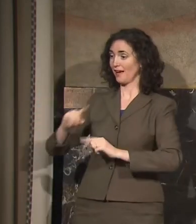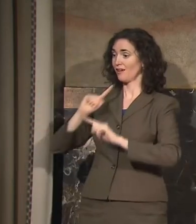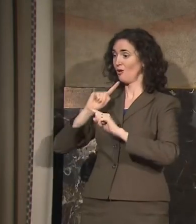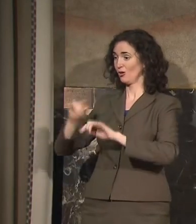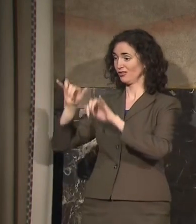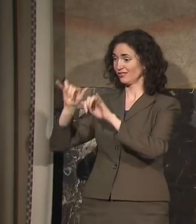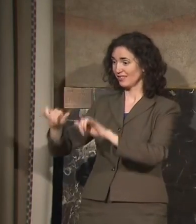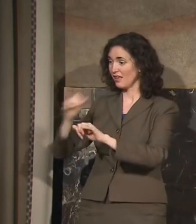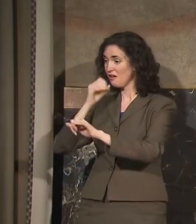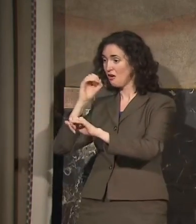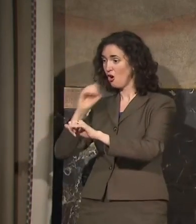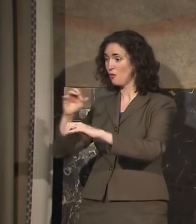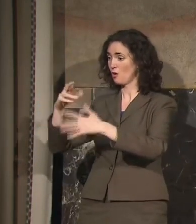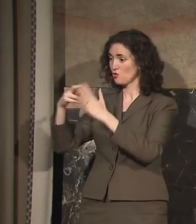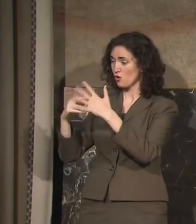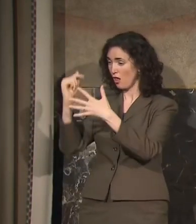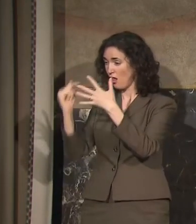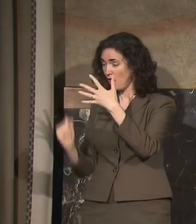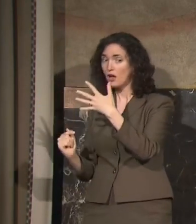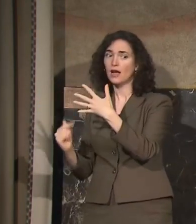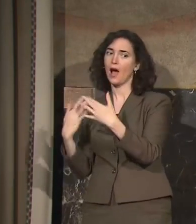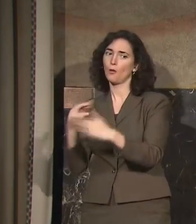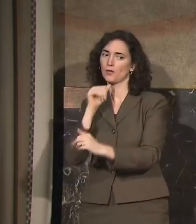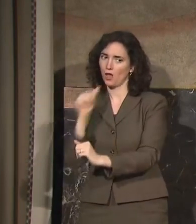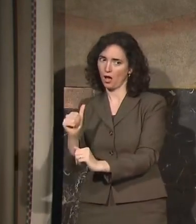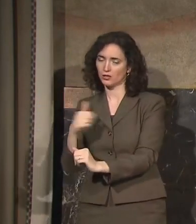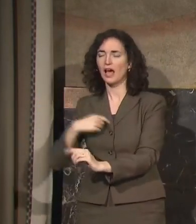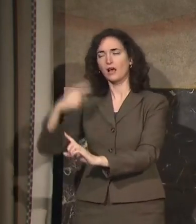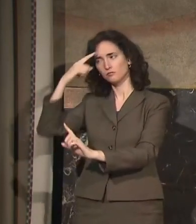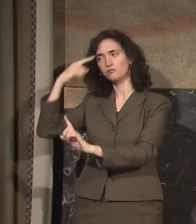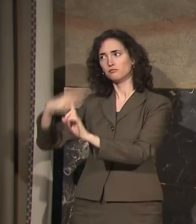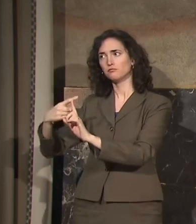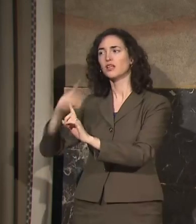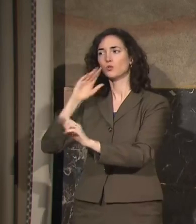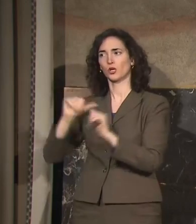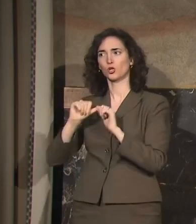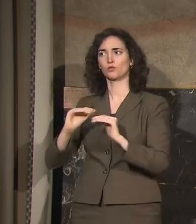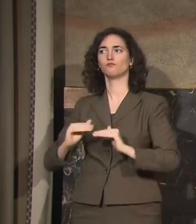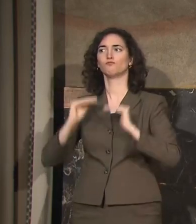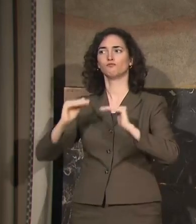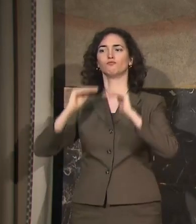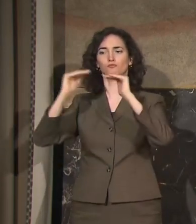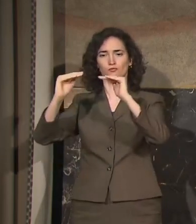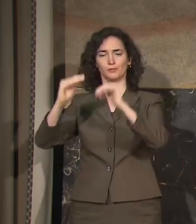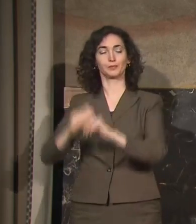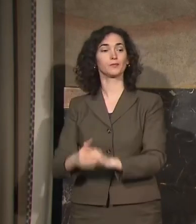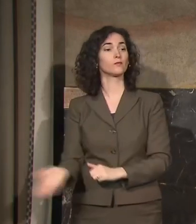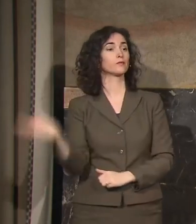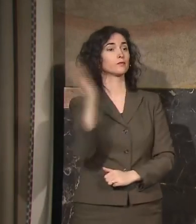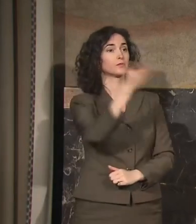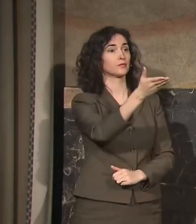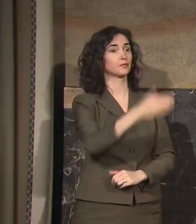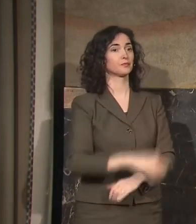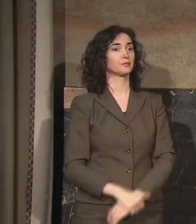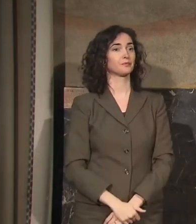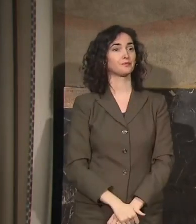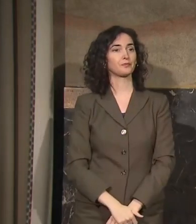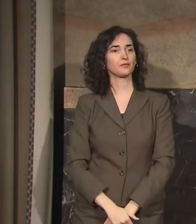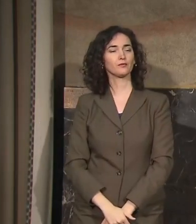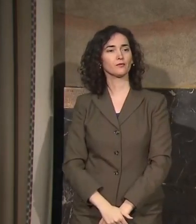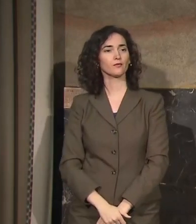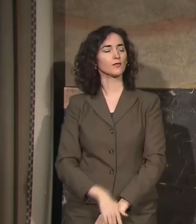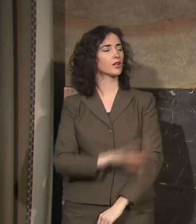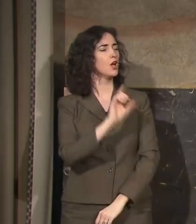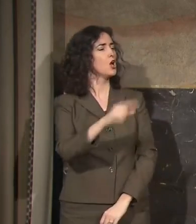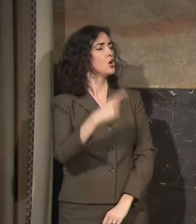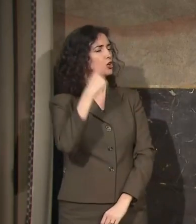I'm optimistic that that won't happen. Yes, sir. Governor, we've heard a lot about the possibility of a second wave of the